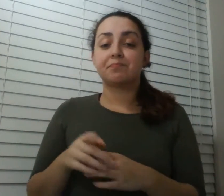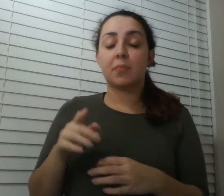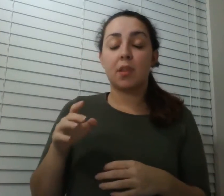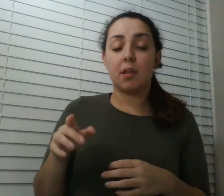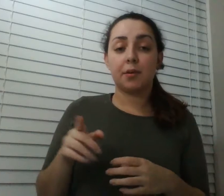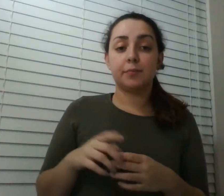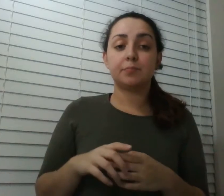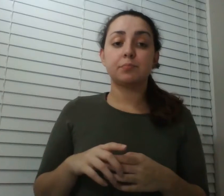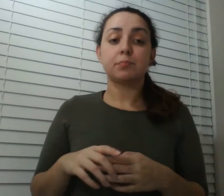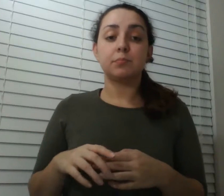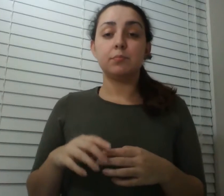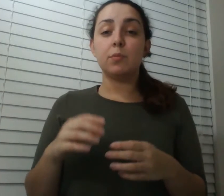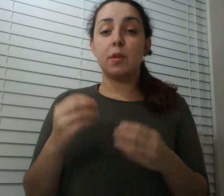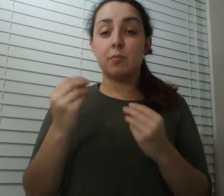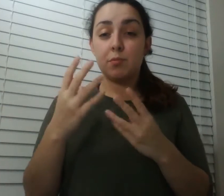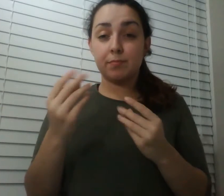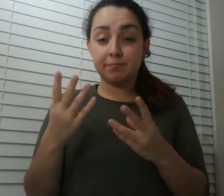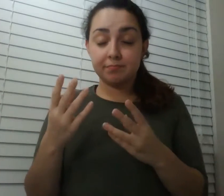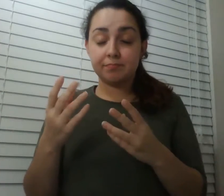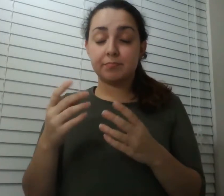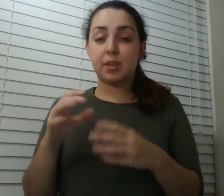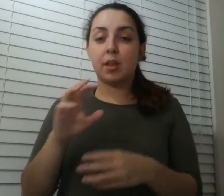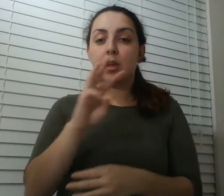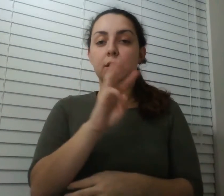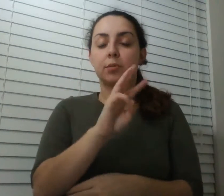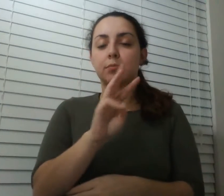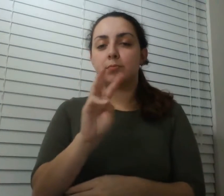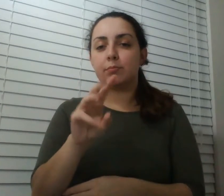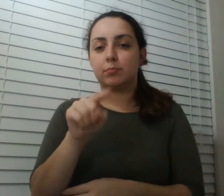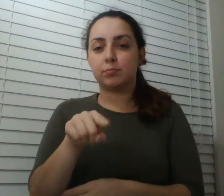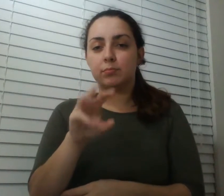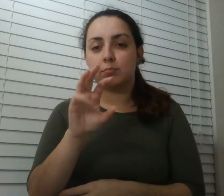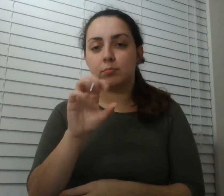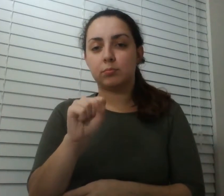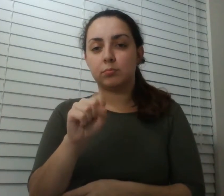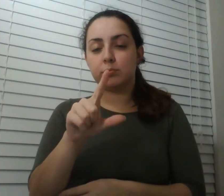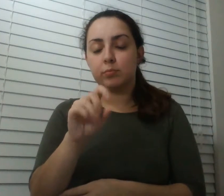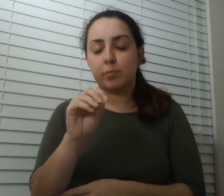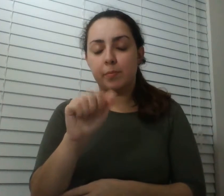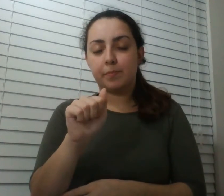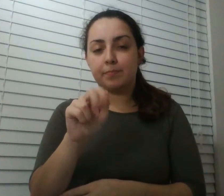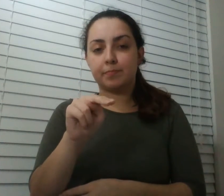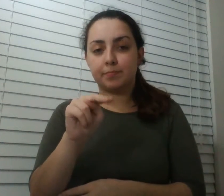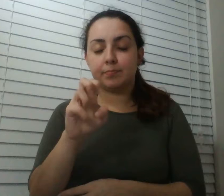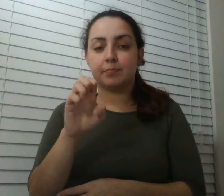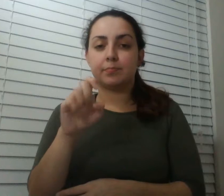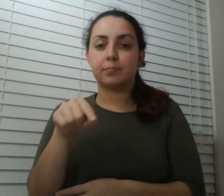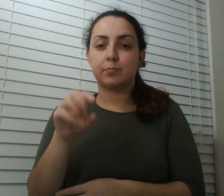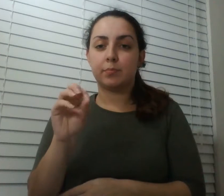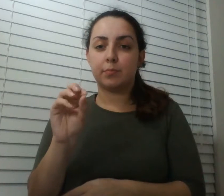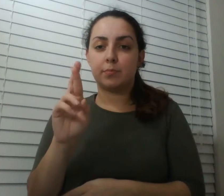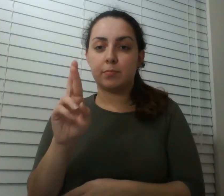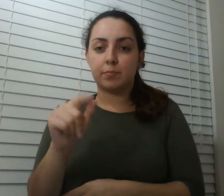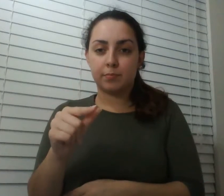more information about sloan at www.sloan.org i think that one was better thanks y'all bye